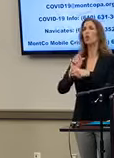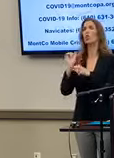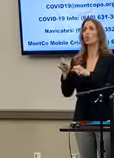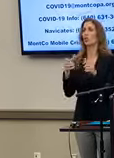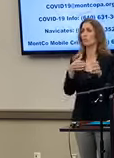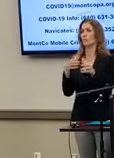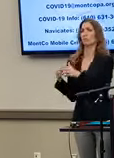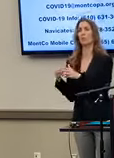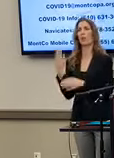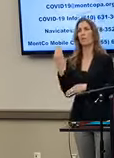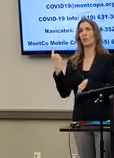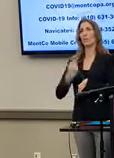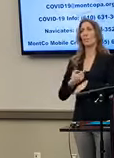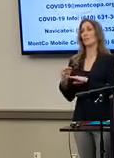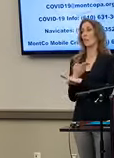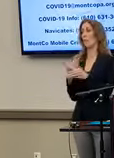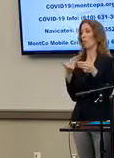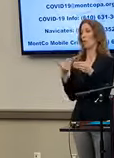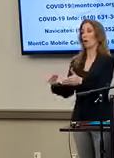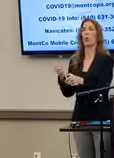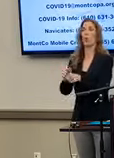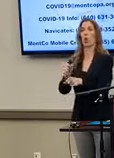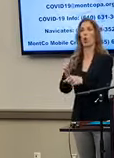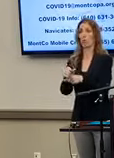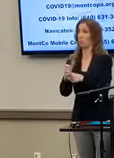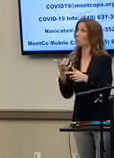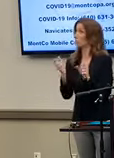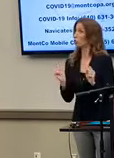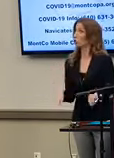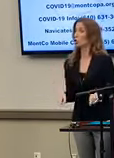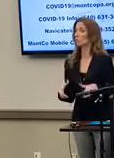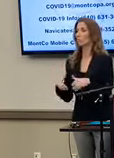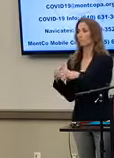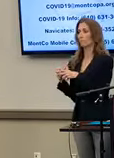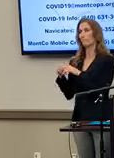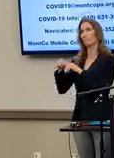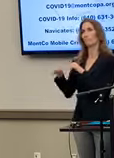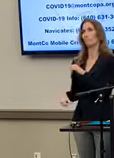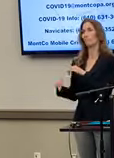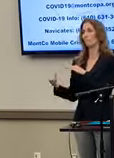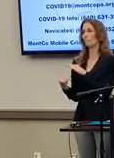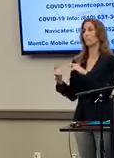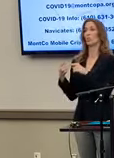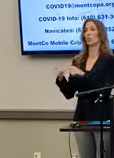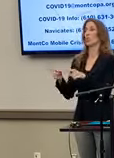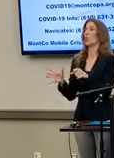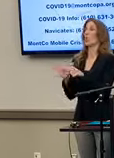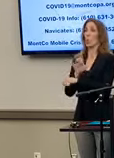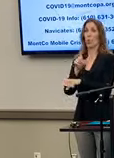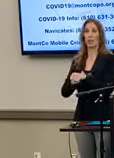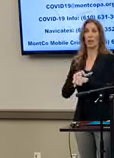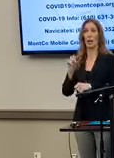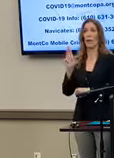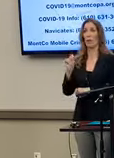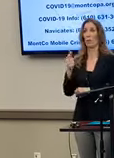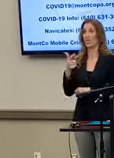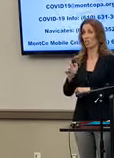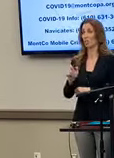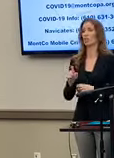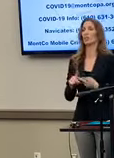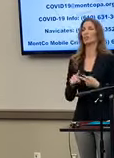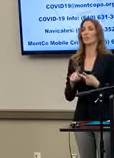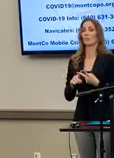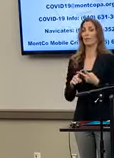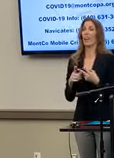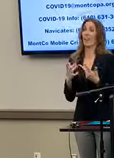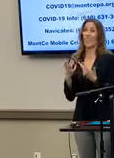them for 14 days before they start any work on the site, keep them sequestered during the entire outage period, and then